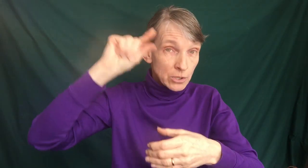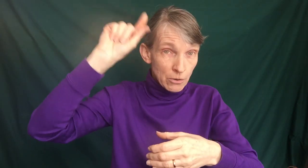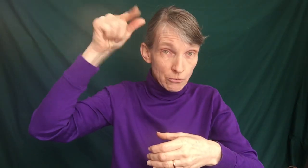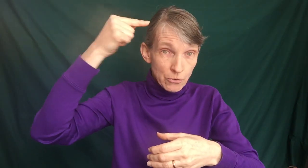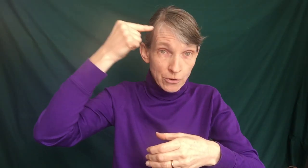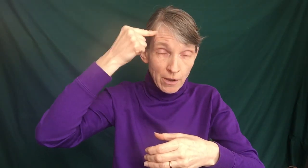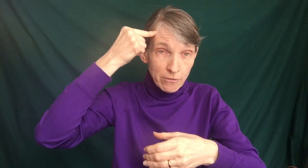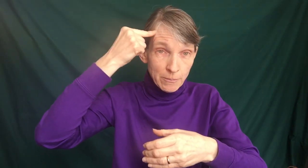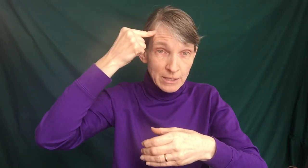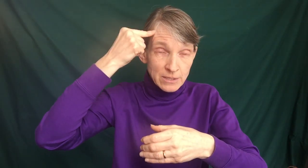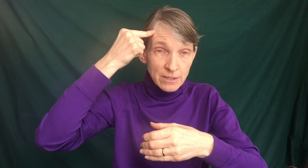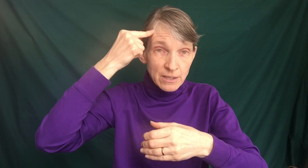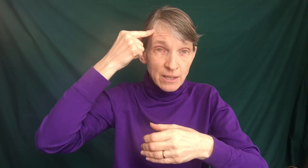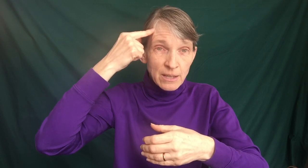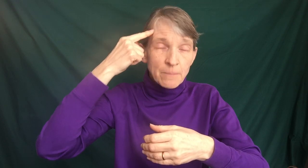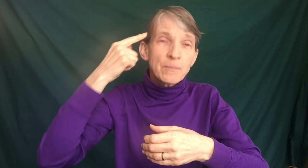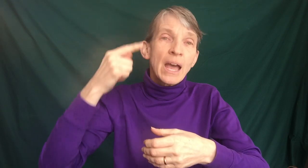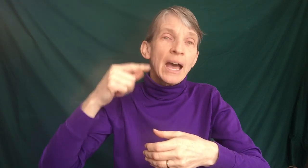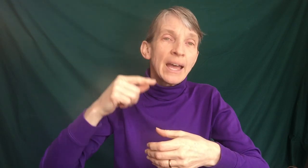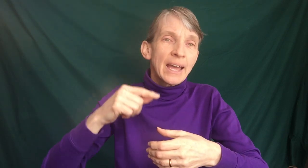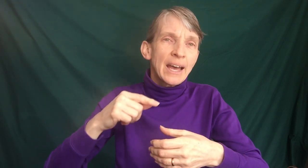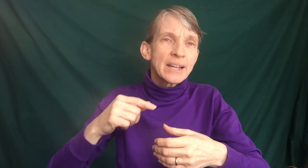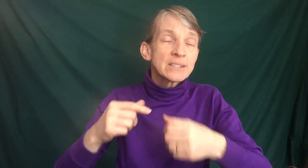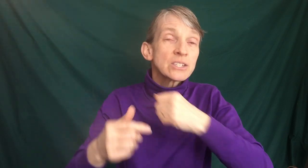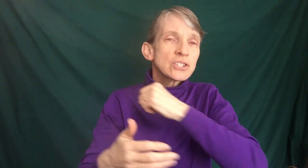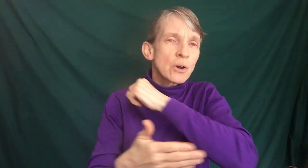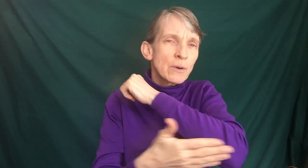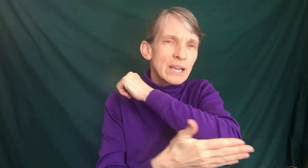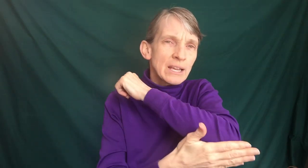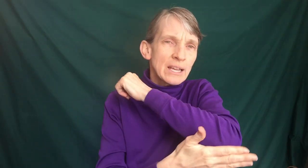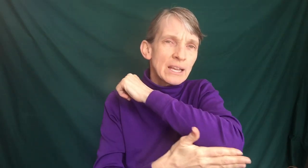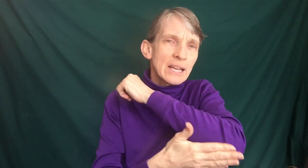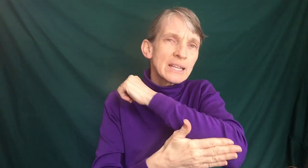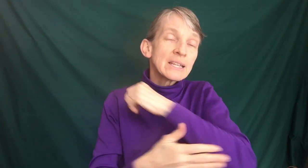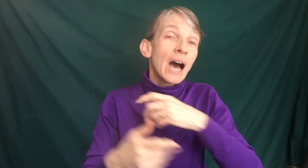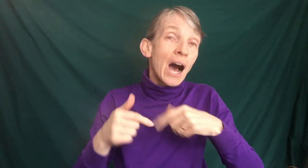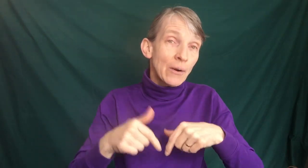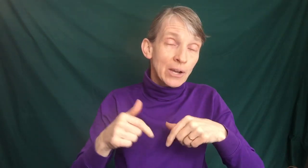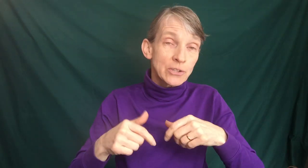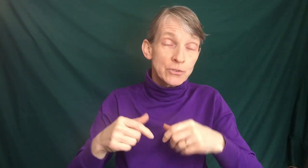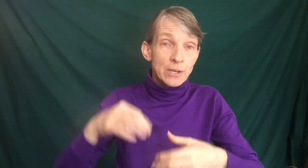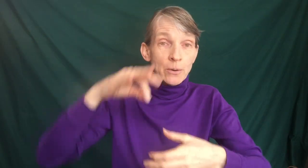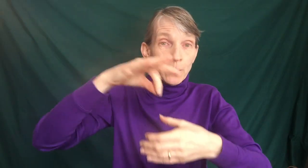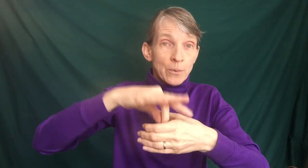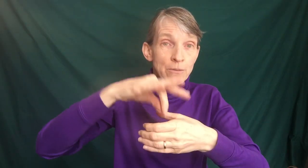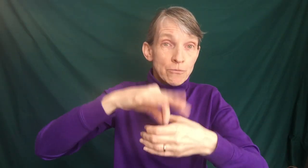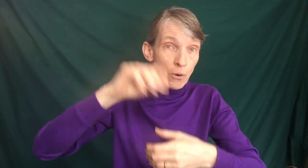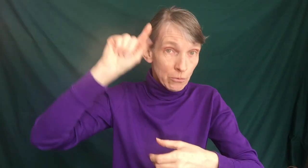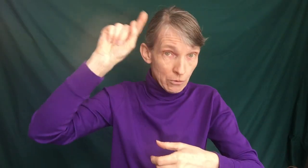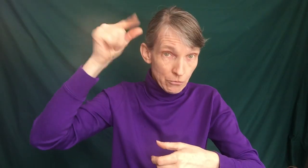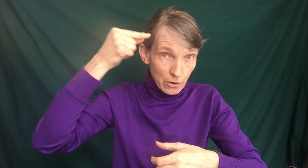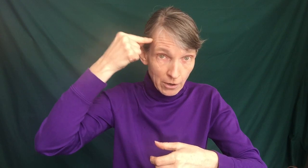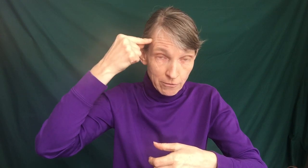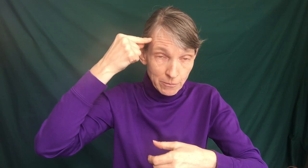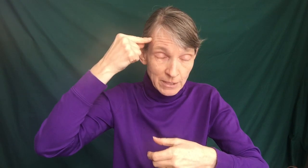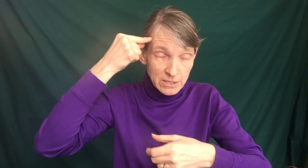for their government. And so our country, we vote for a government